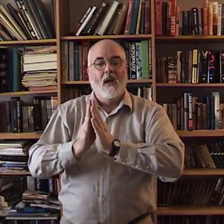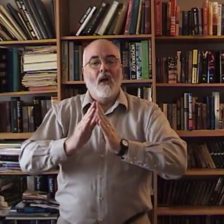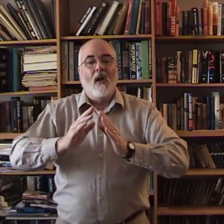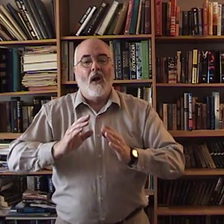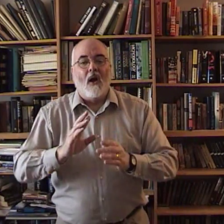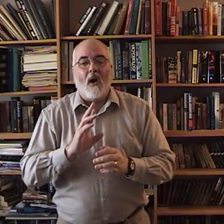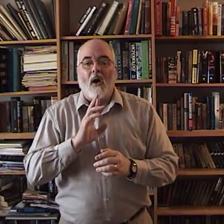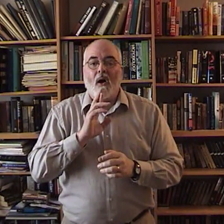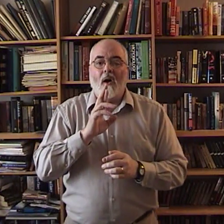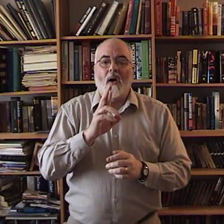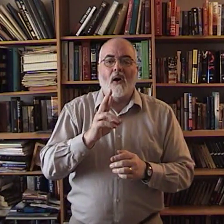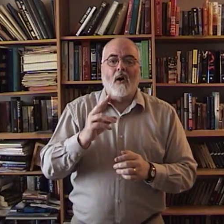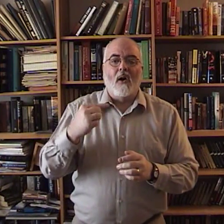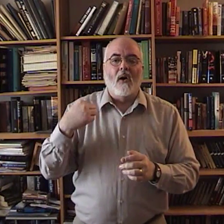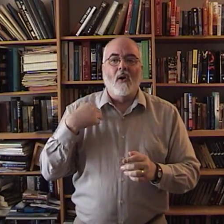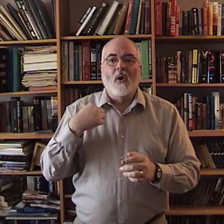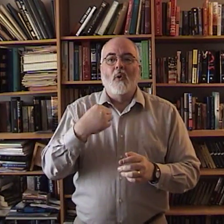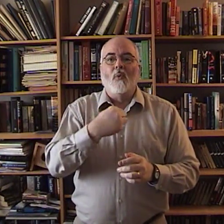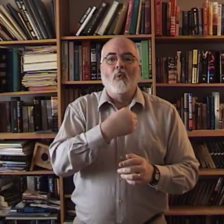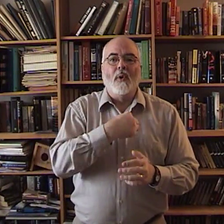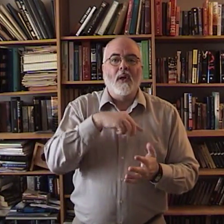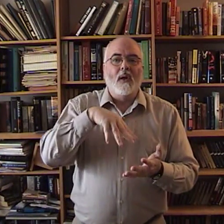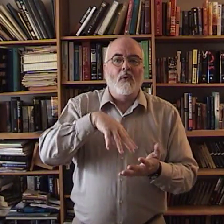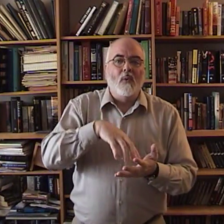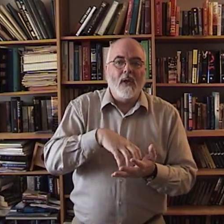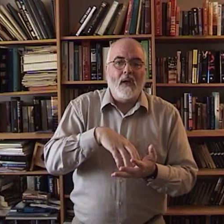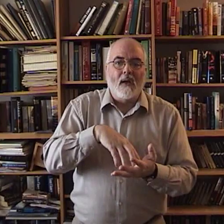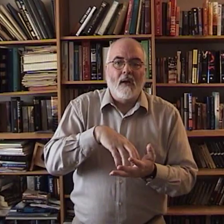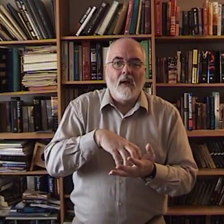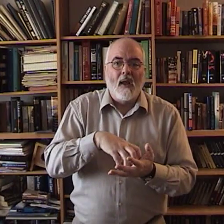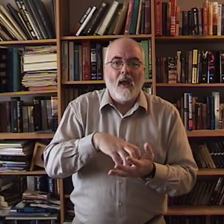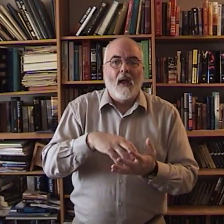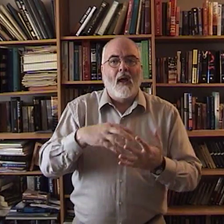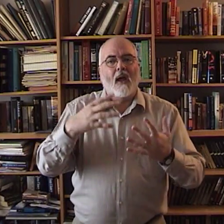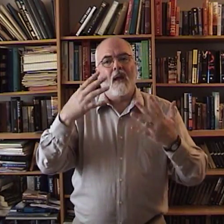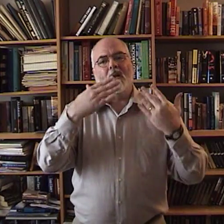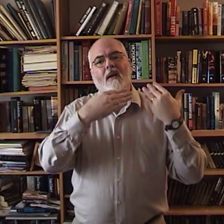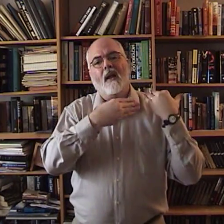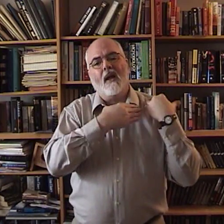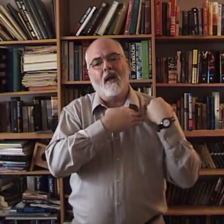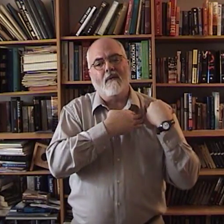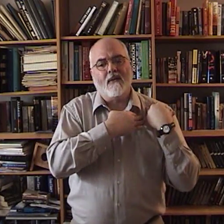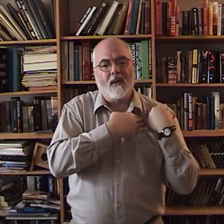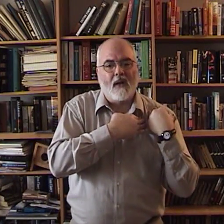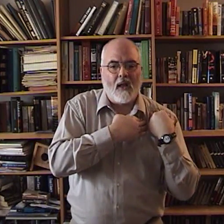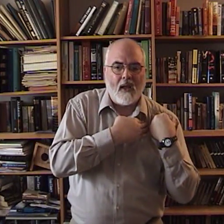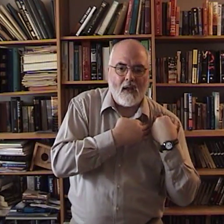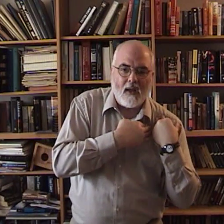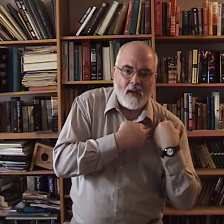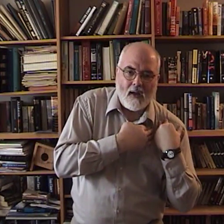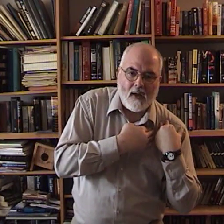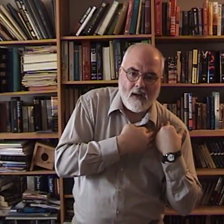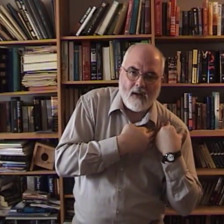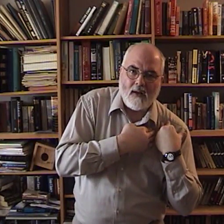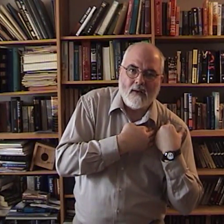Are we weak and heavy laden,